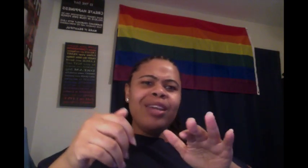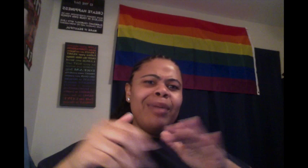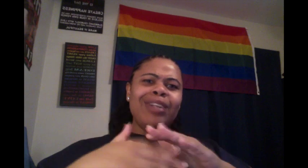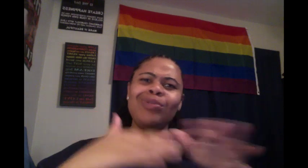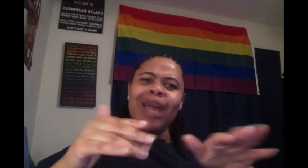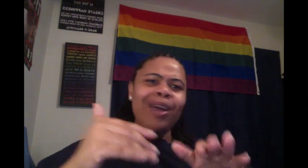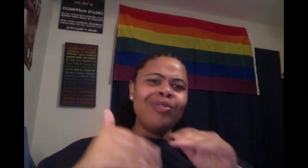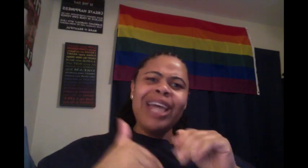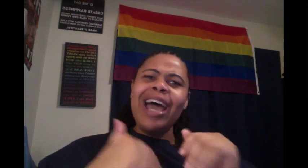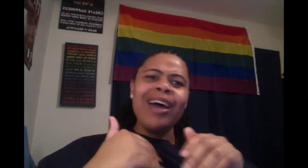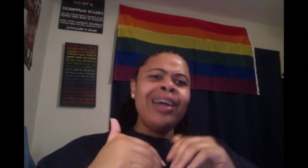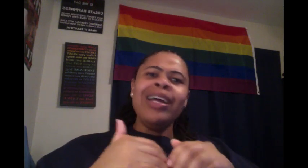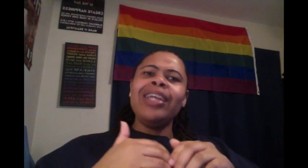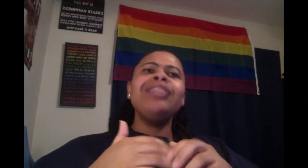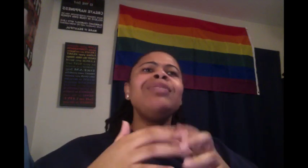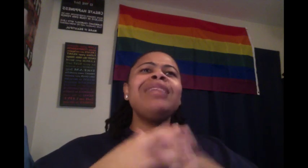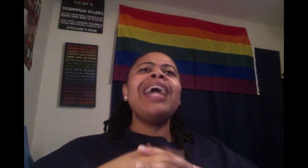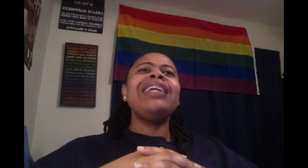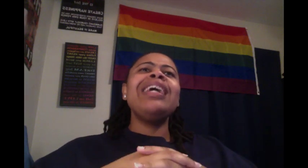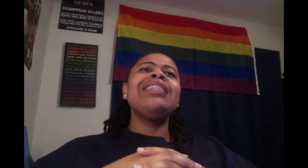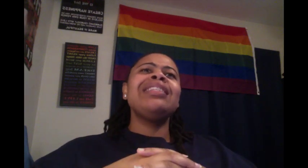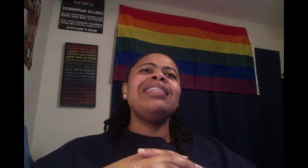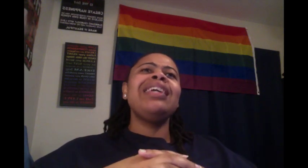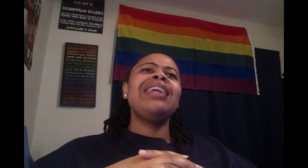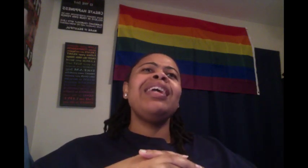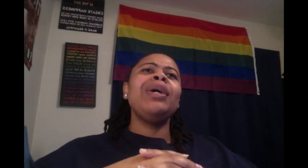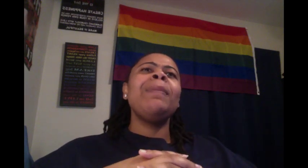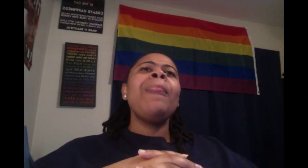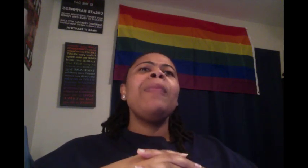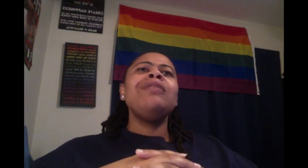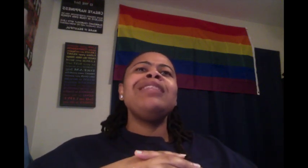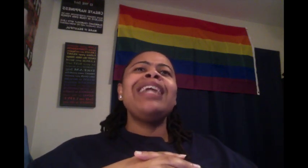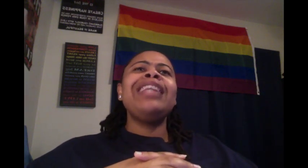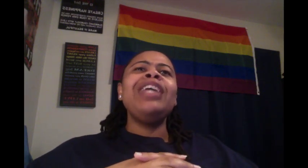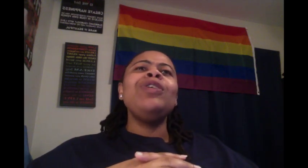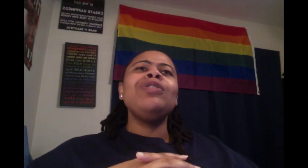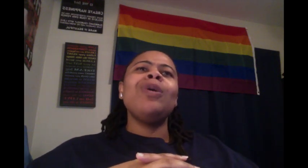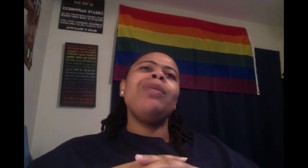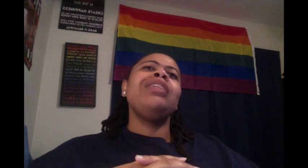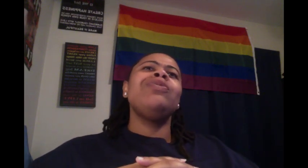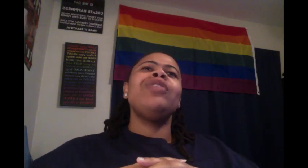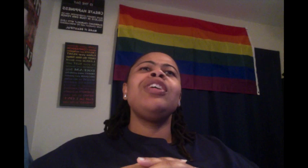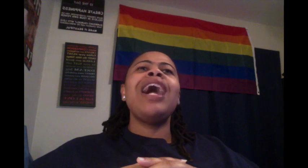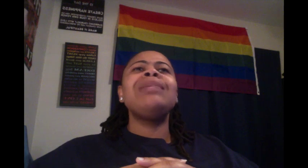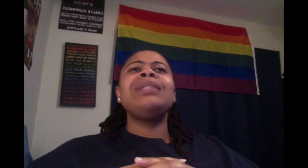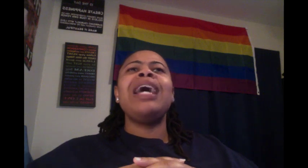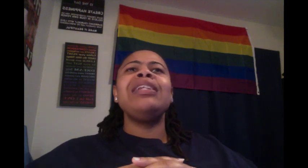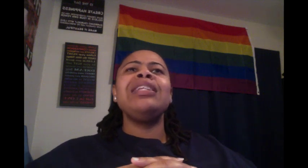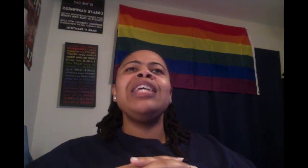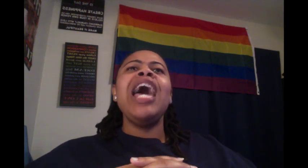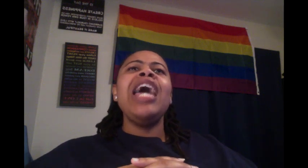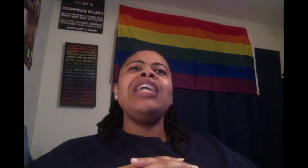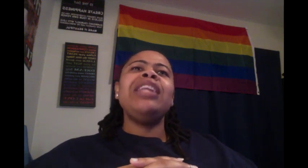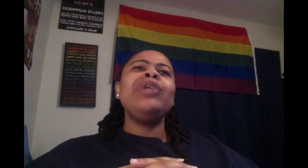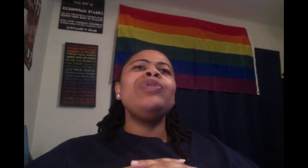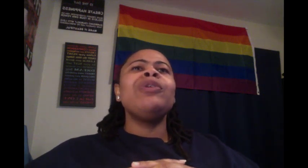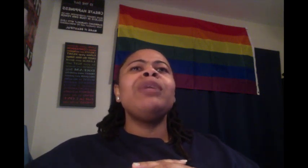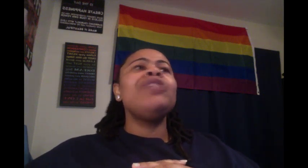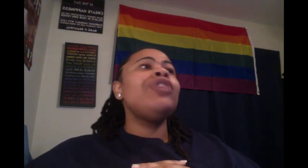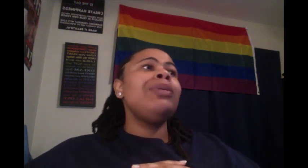about? You're not gonna die. And she was like, yes, yes, I am. He was like, thank you so much for your hospitality. And thank you so much for the